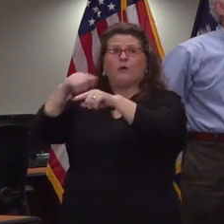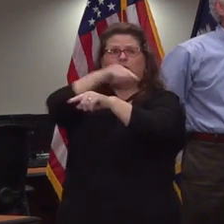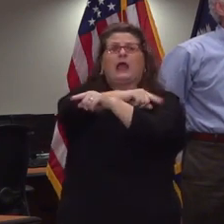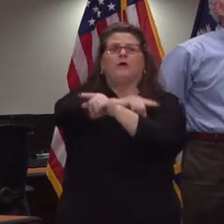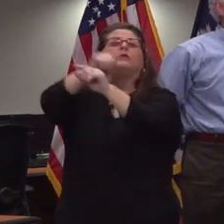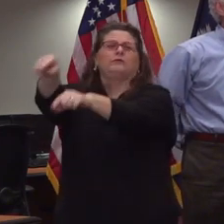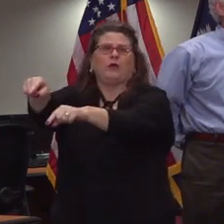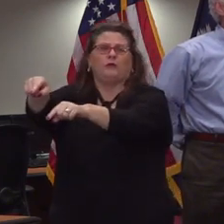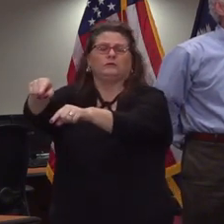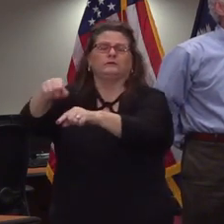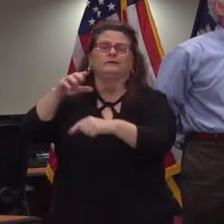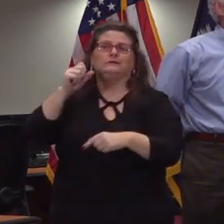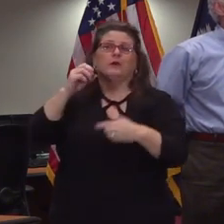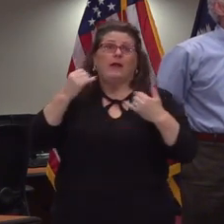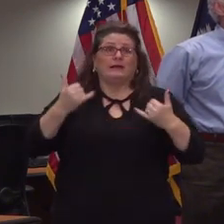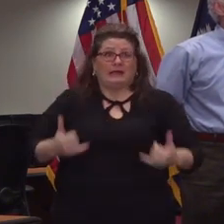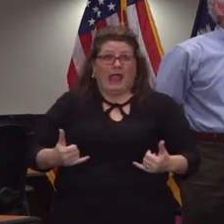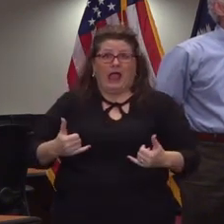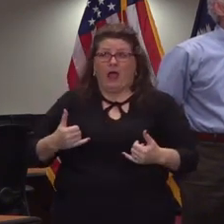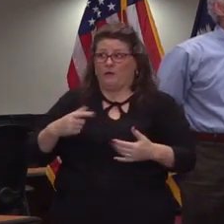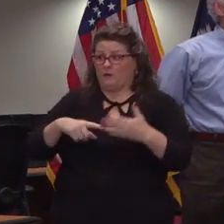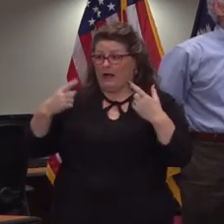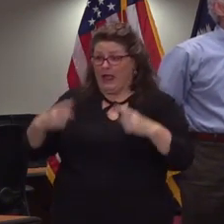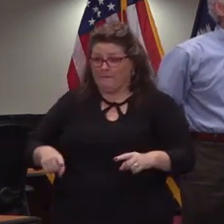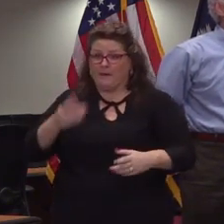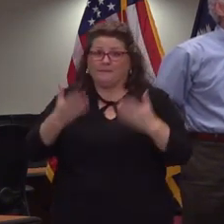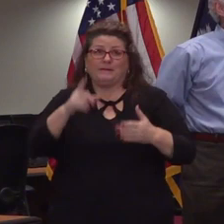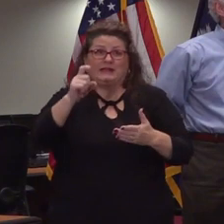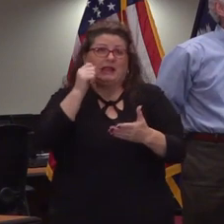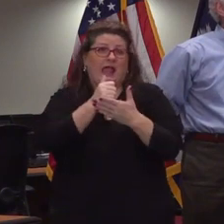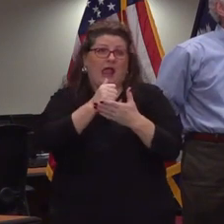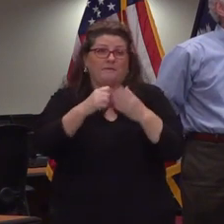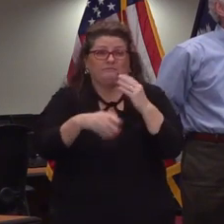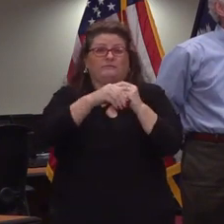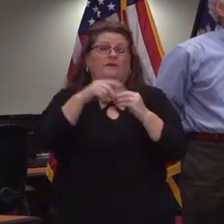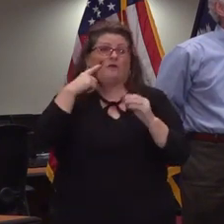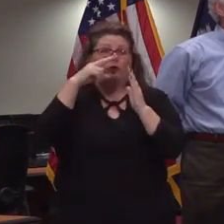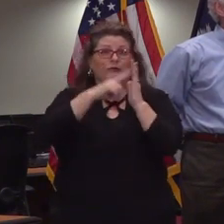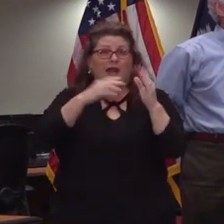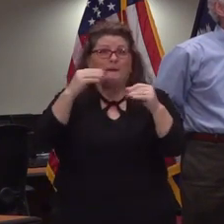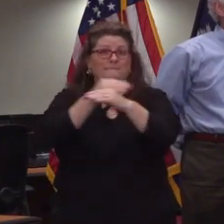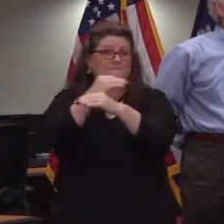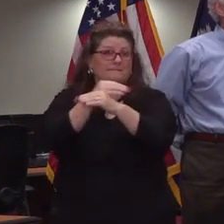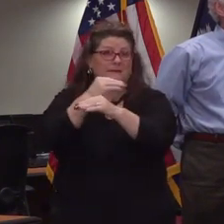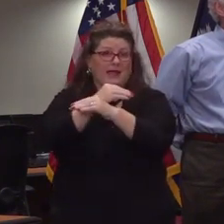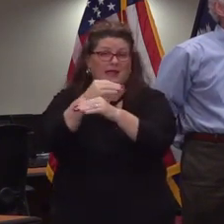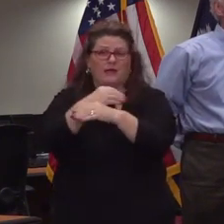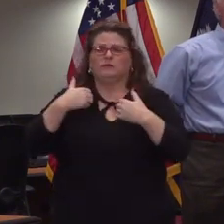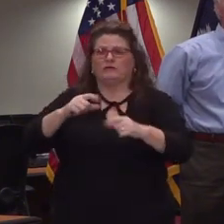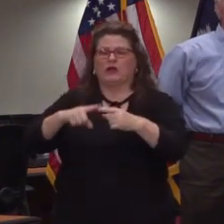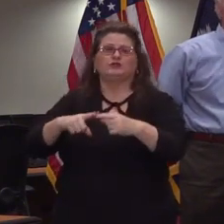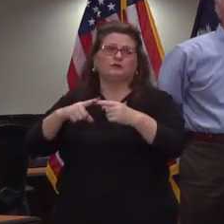now that not only need help in reading but in mathematics so yes we are working on guidelines for that it's going to take some